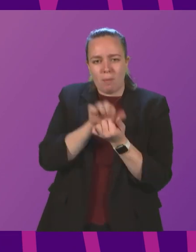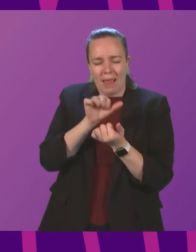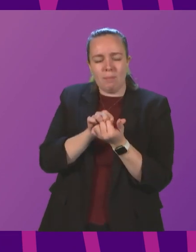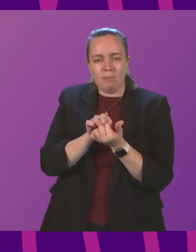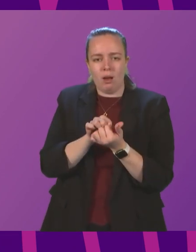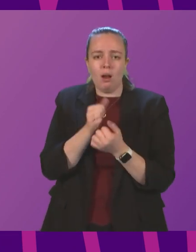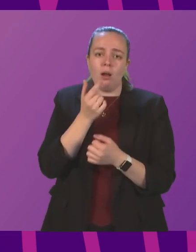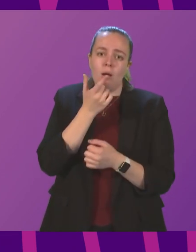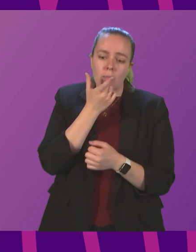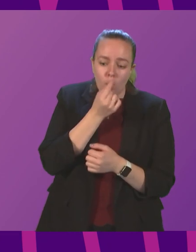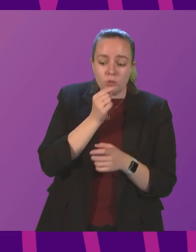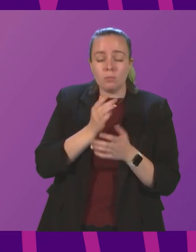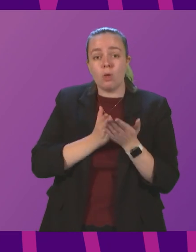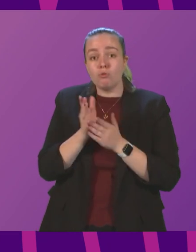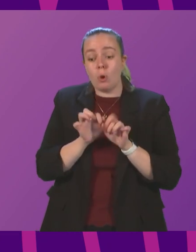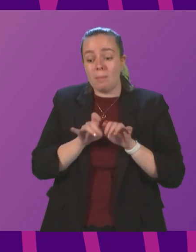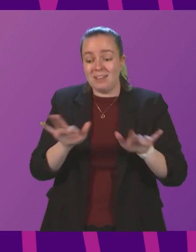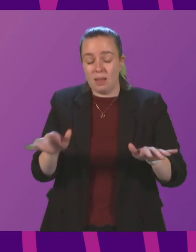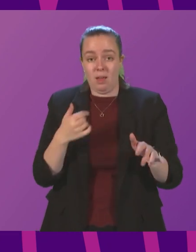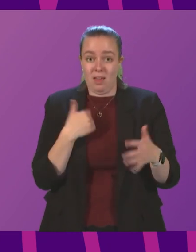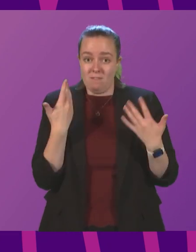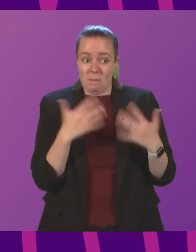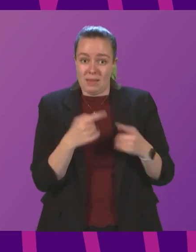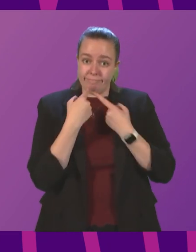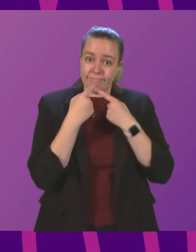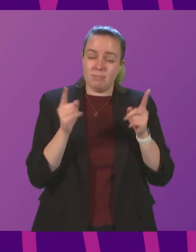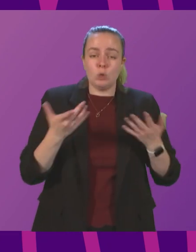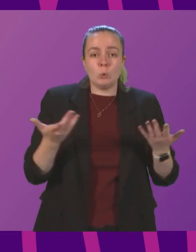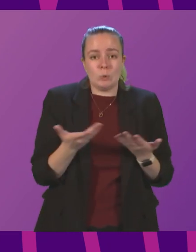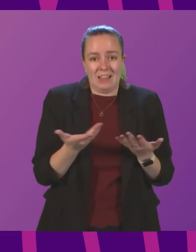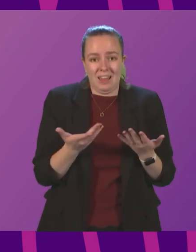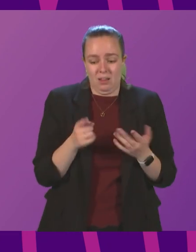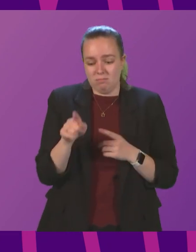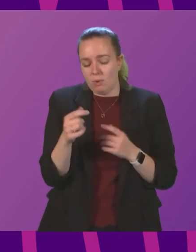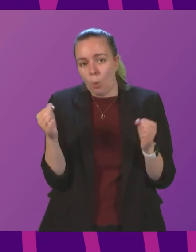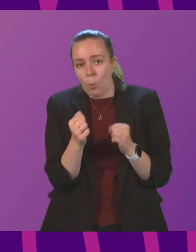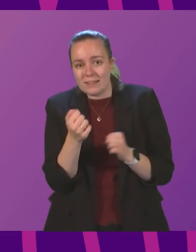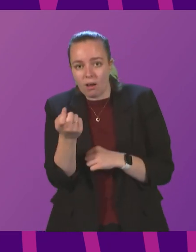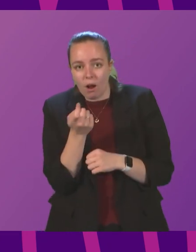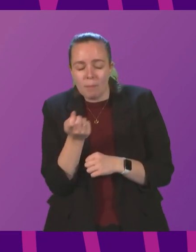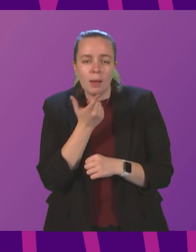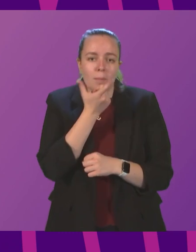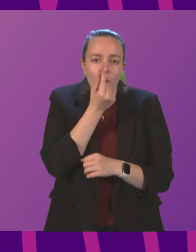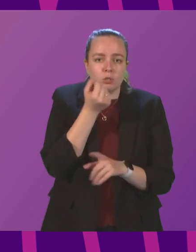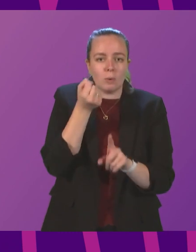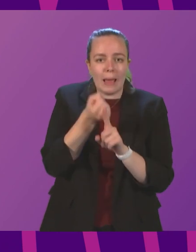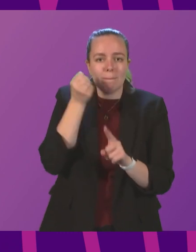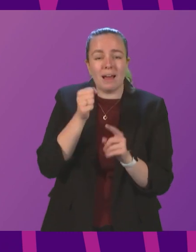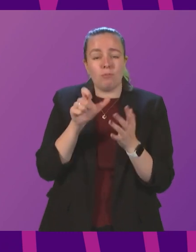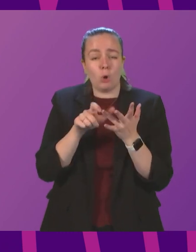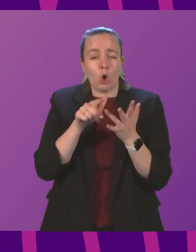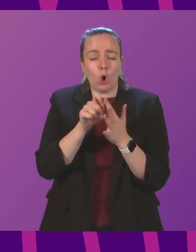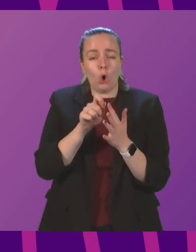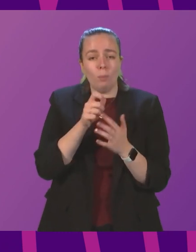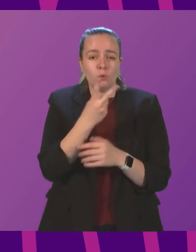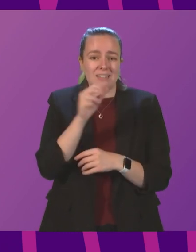likely course of the pandemic, given what I've put on the record today about the onset of winter, the possible impact of COP, the